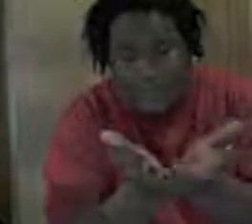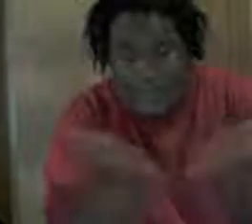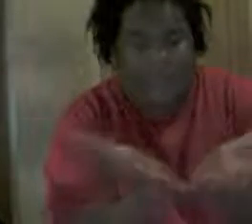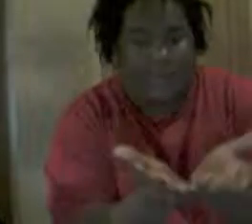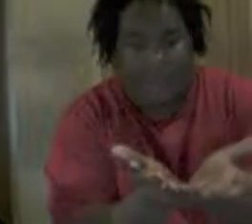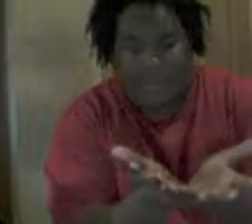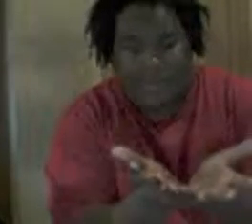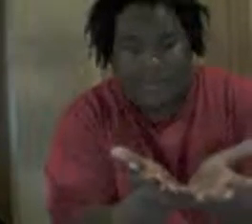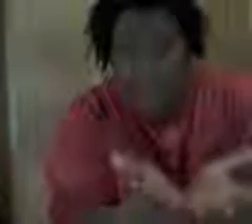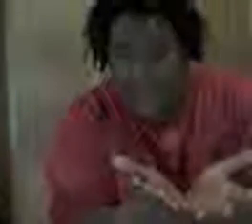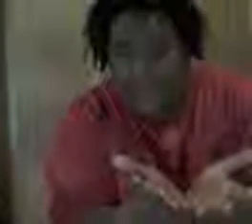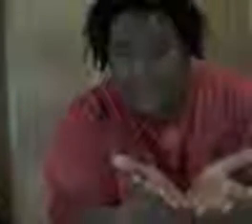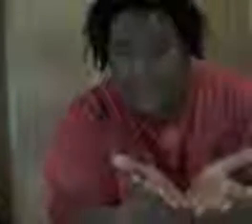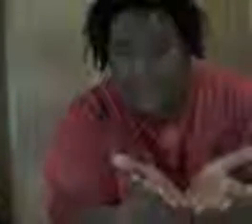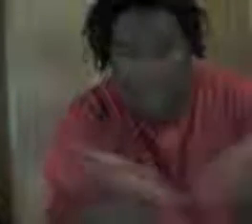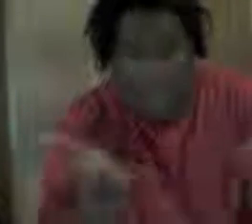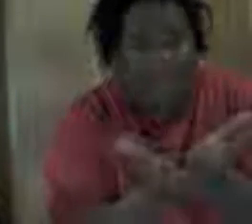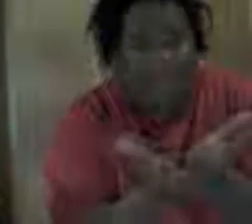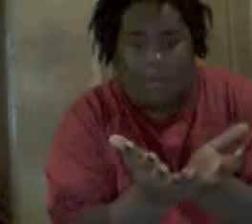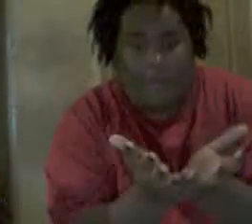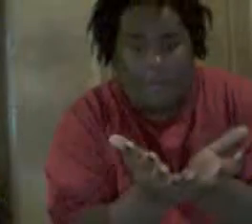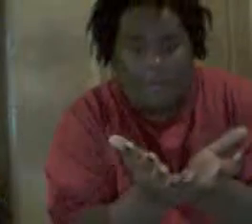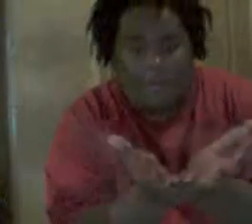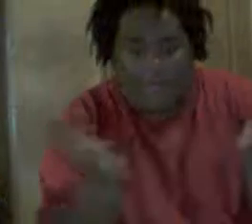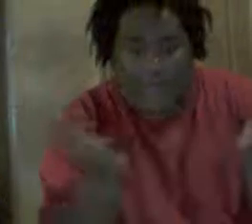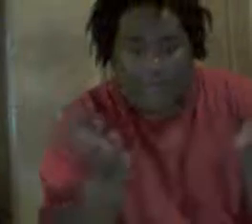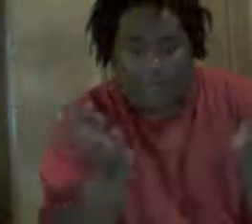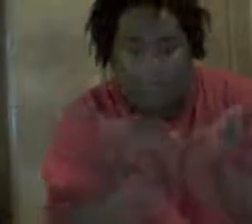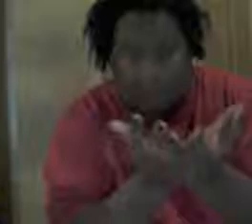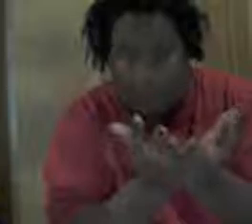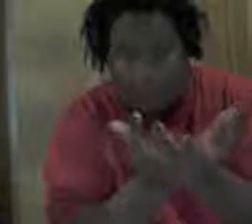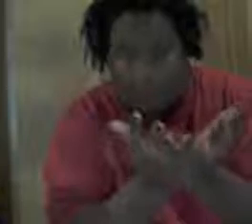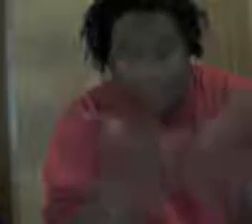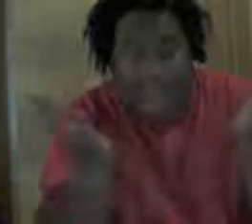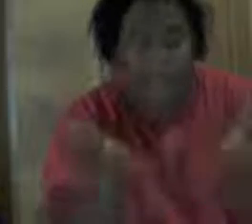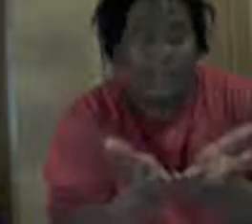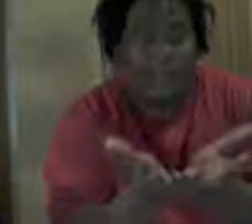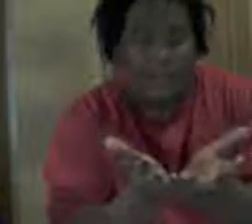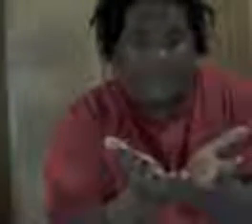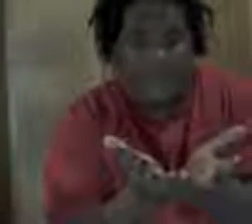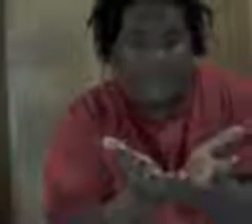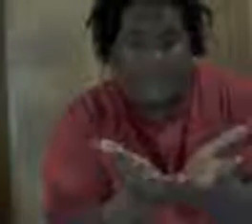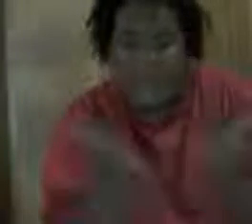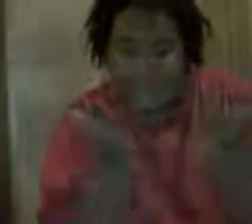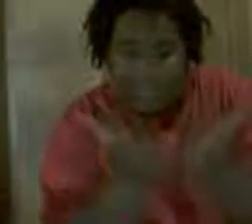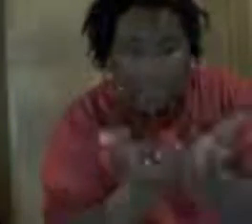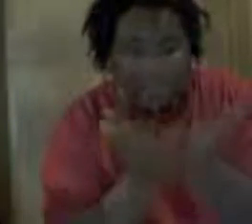Pantera or something, alright, or make it Cannibal Corpse, or make it, whatever, alright, make it Shadow Fall, make it something good,